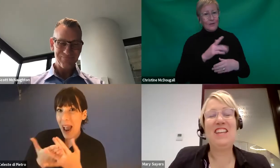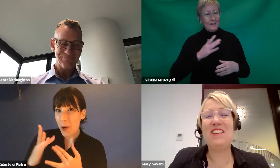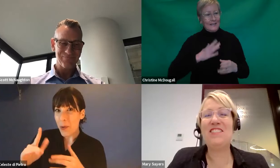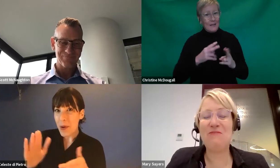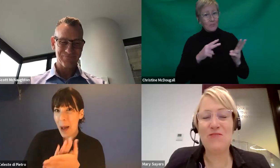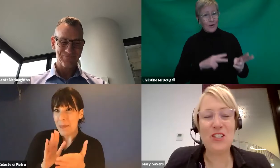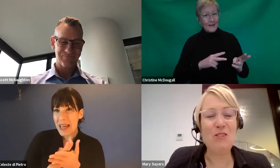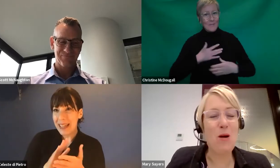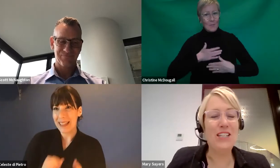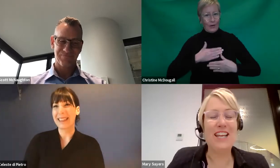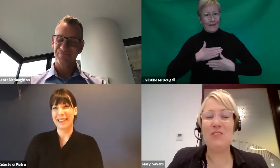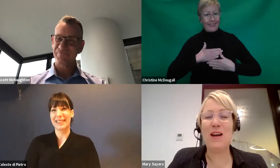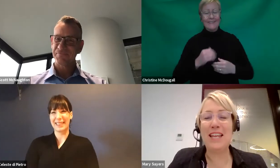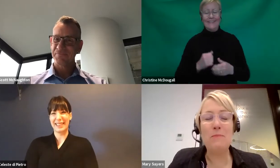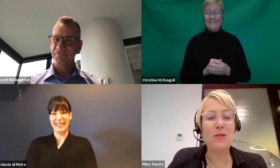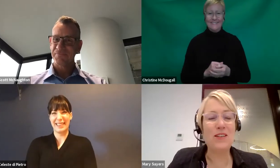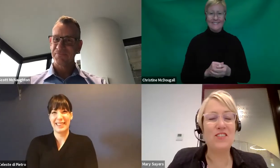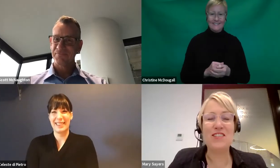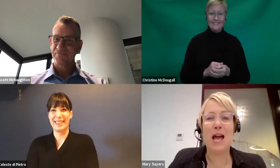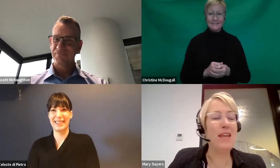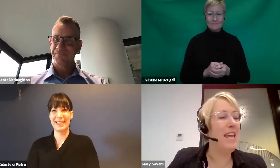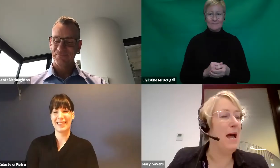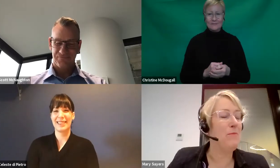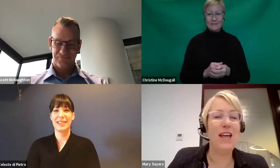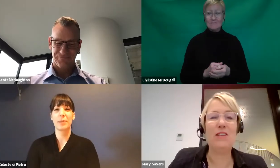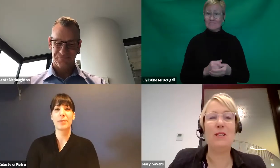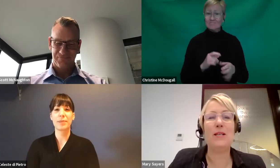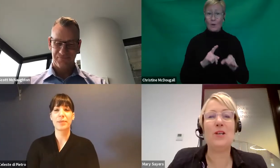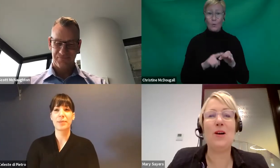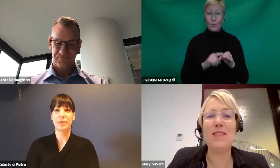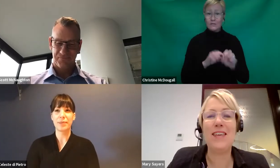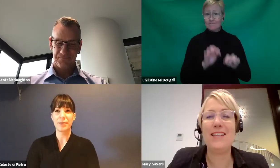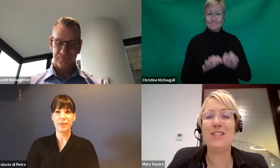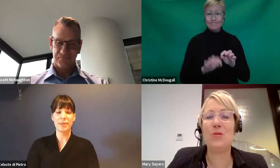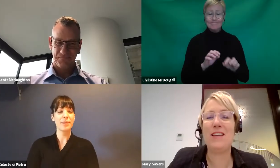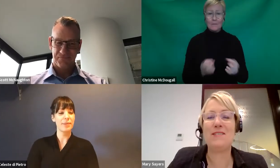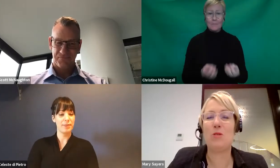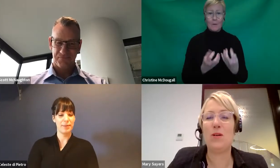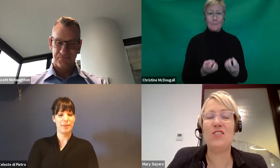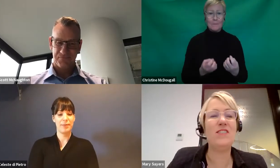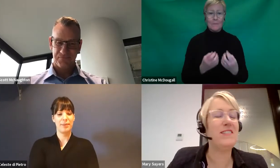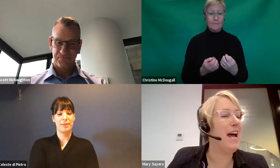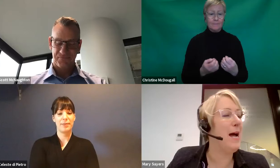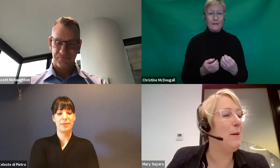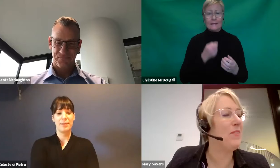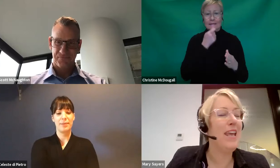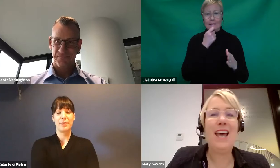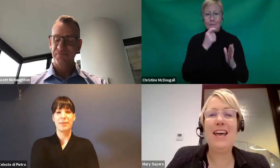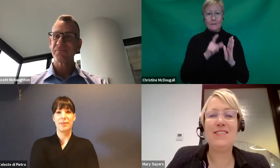Yeah. And just a reminder to everyone, keep your questions coming. We'll have a little bit of time at the end to ask some questions.